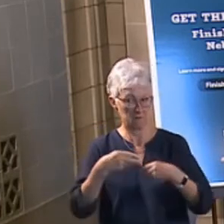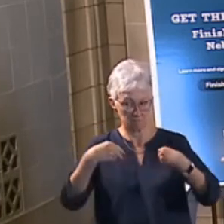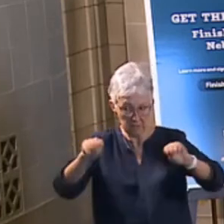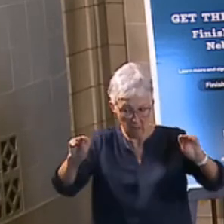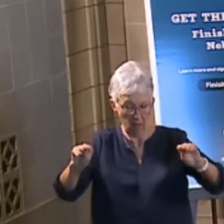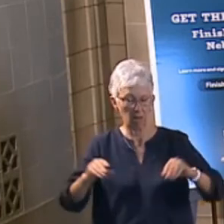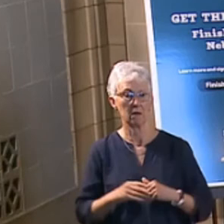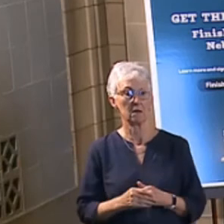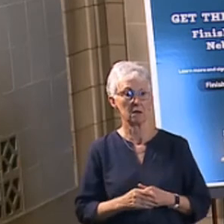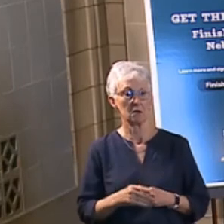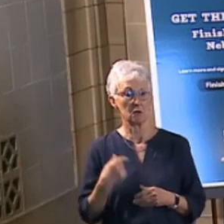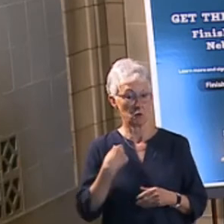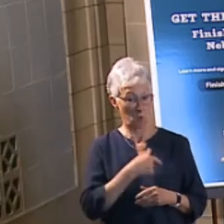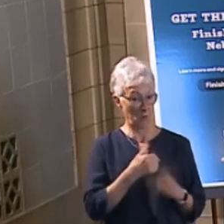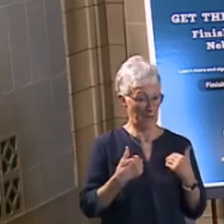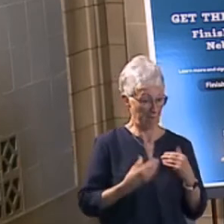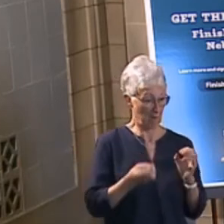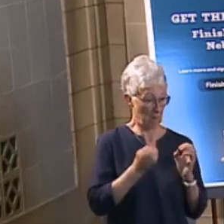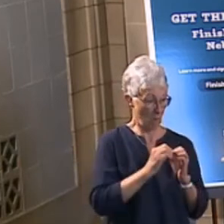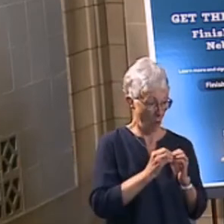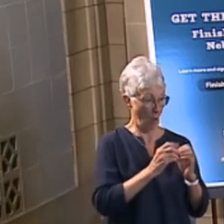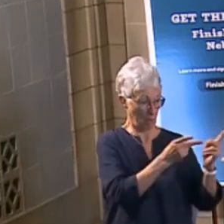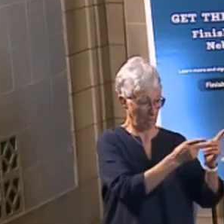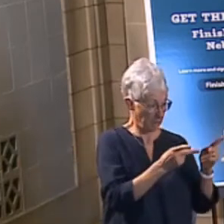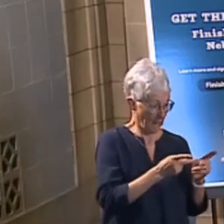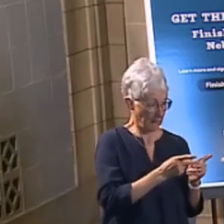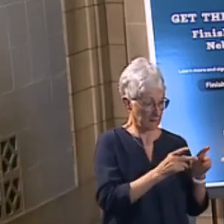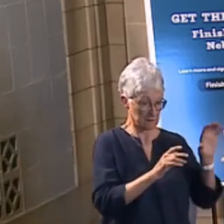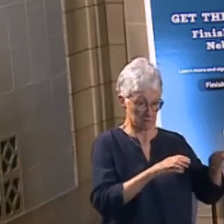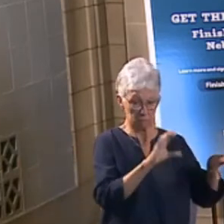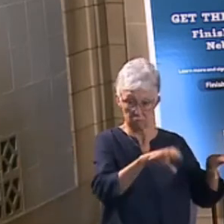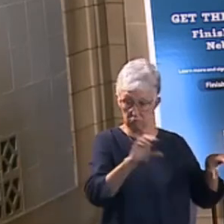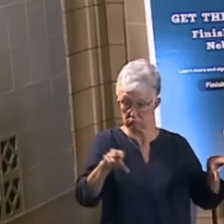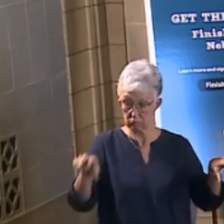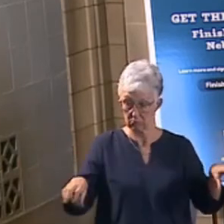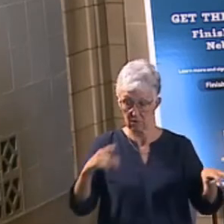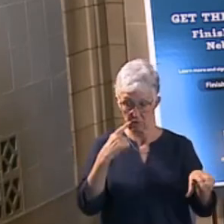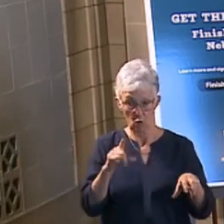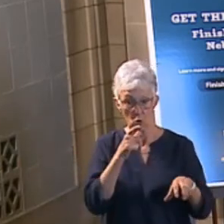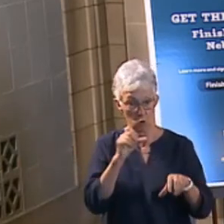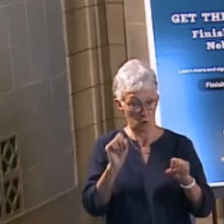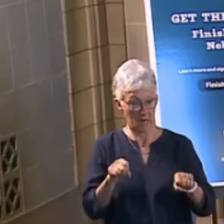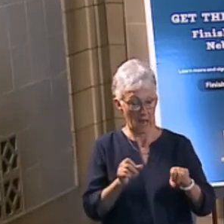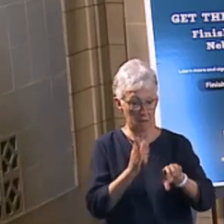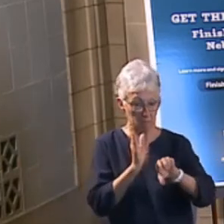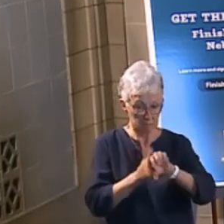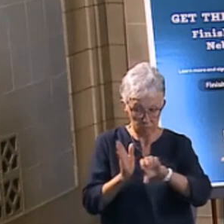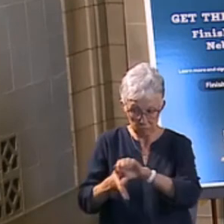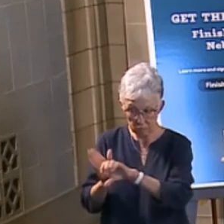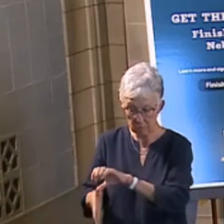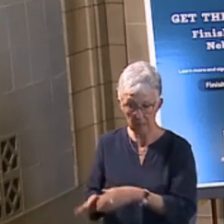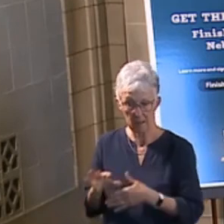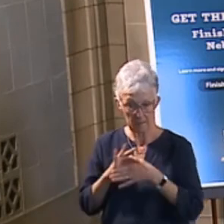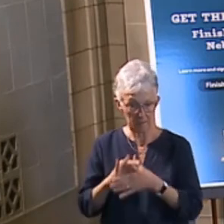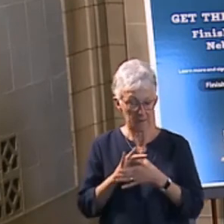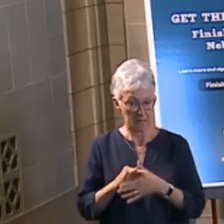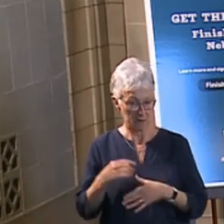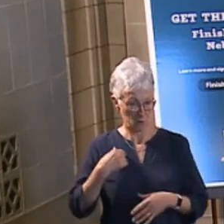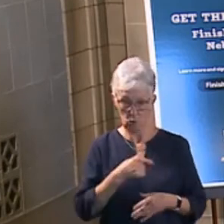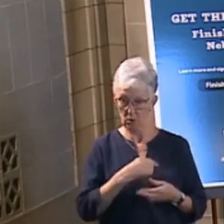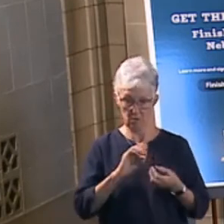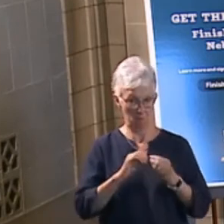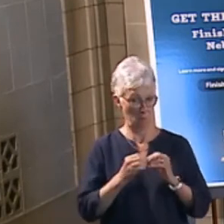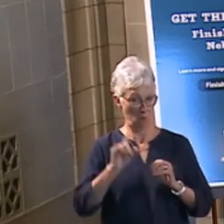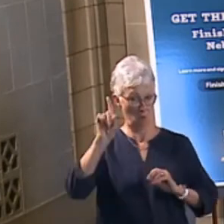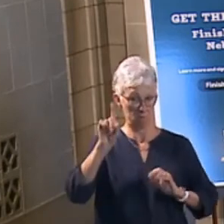facilities, more capability is always good for the state of Nebraska. We are the number one red meat processing state in the country, this will help us